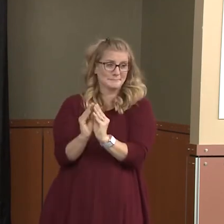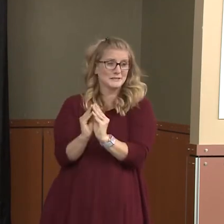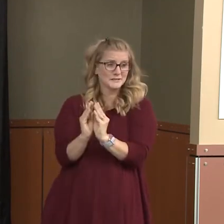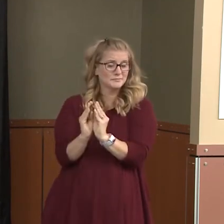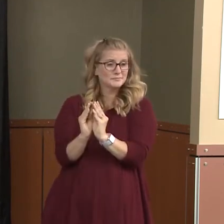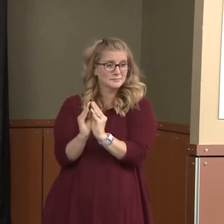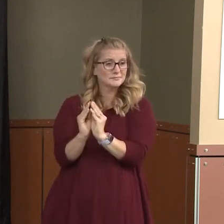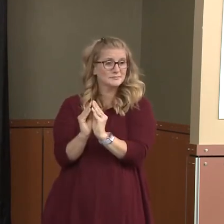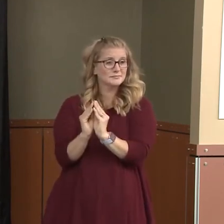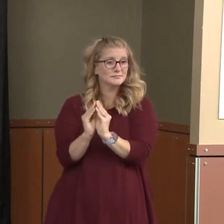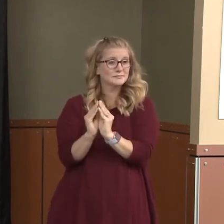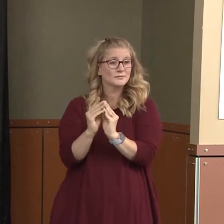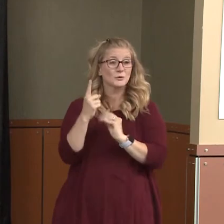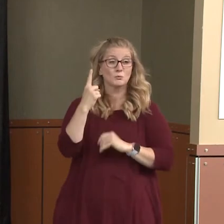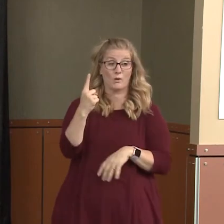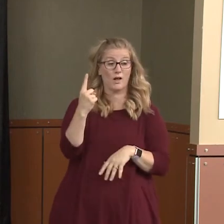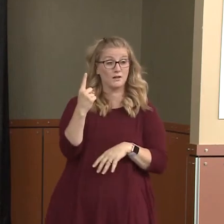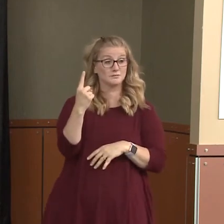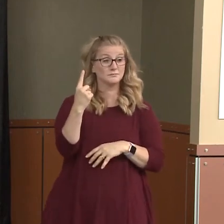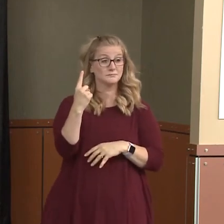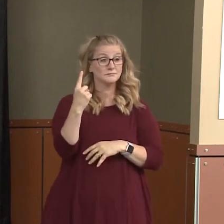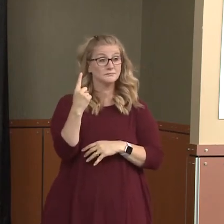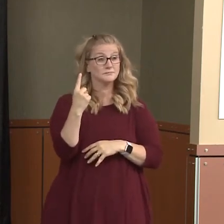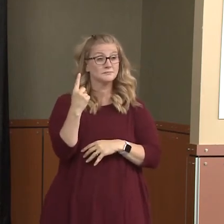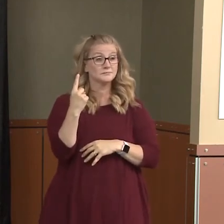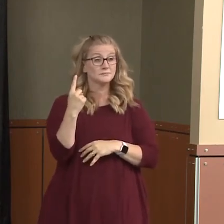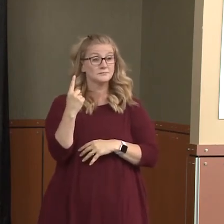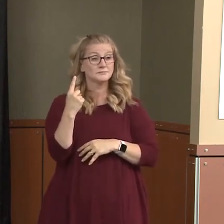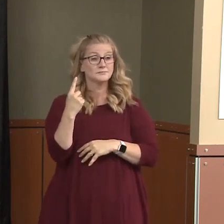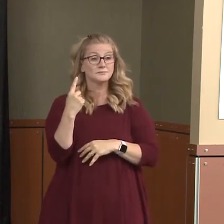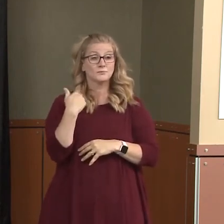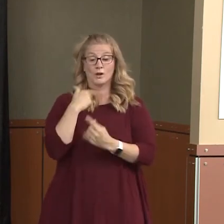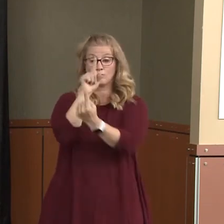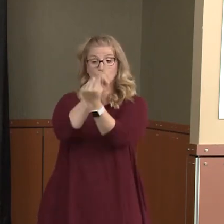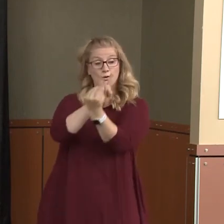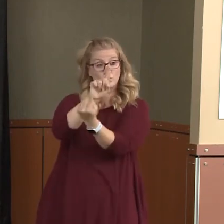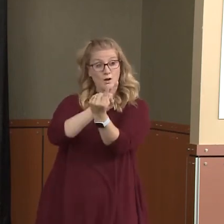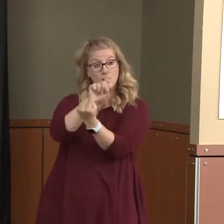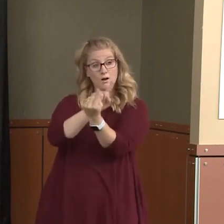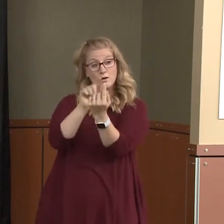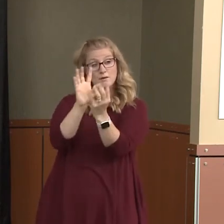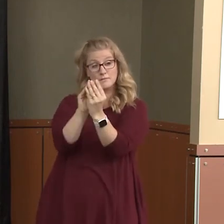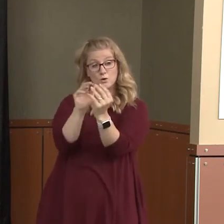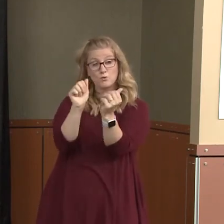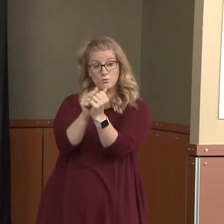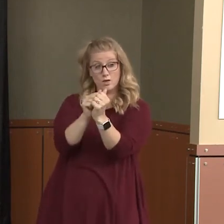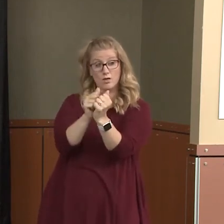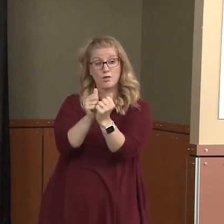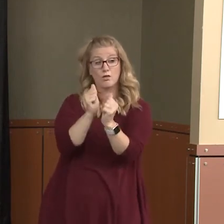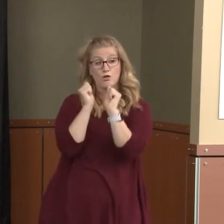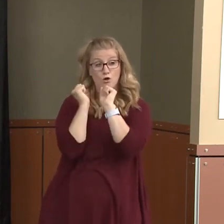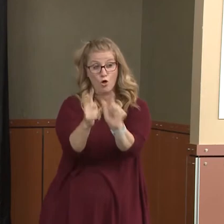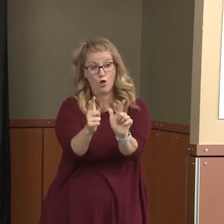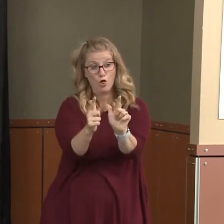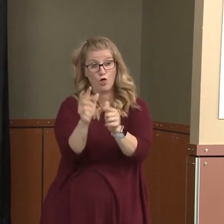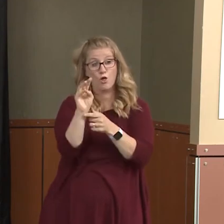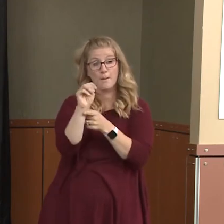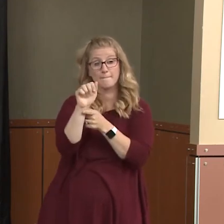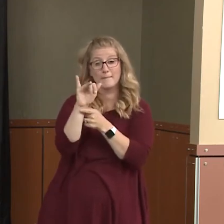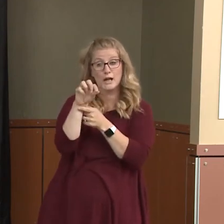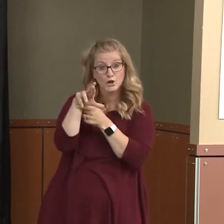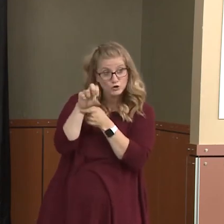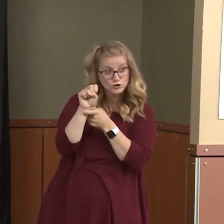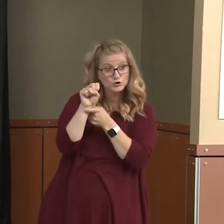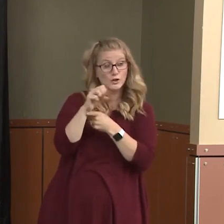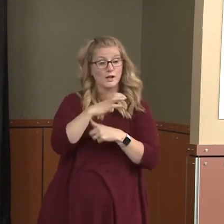was we're in a room in a one-on-one meeting with the governor, with all the mayors, county commissioners, representatives of the